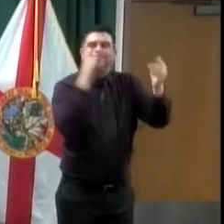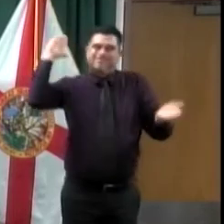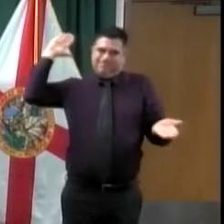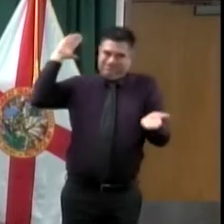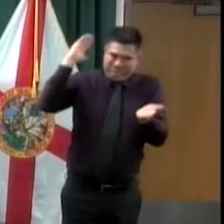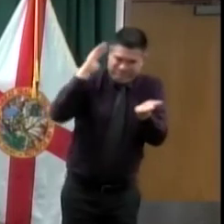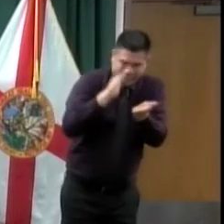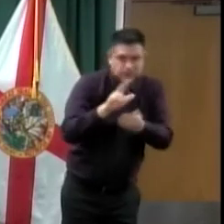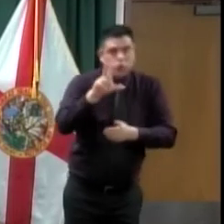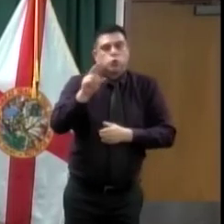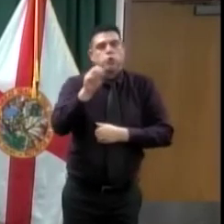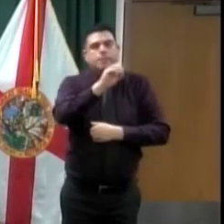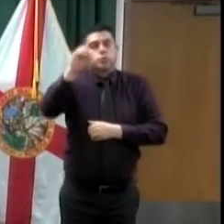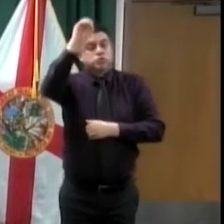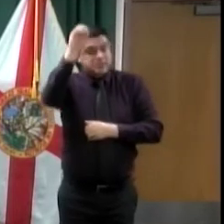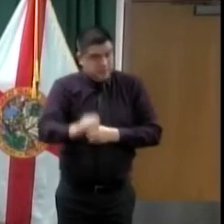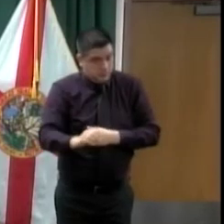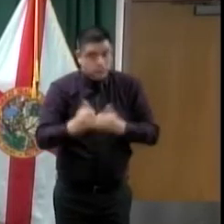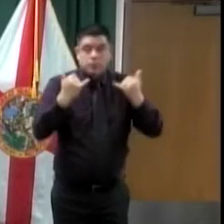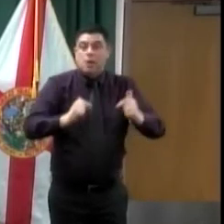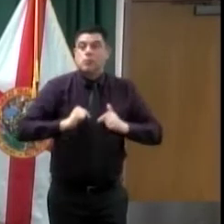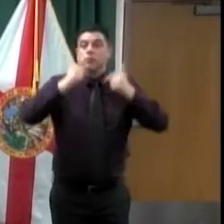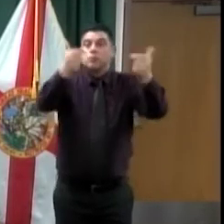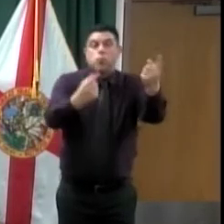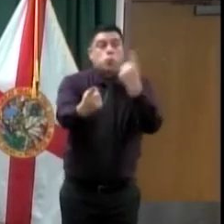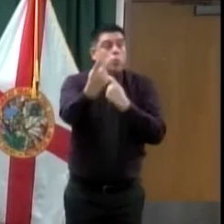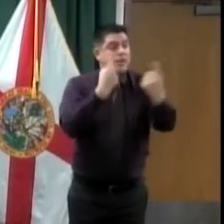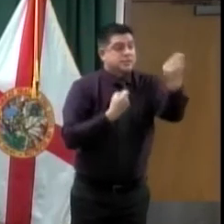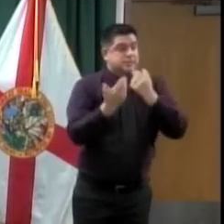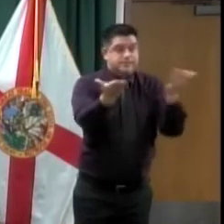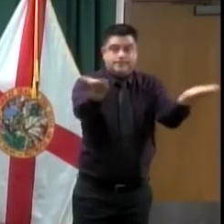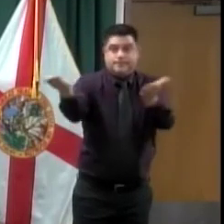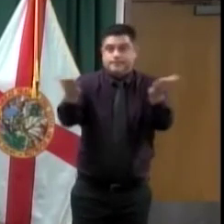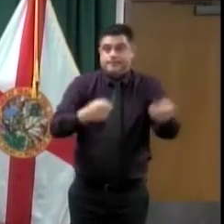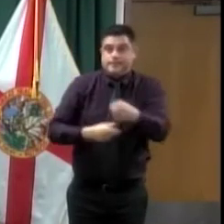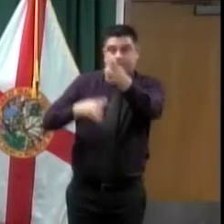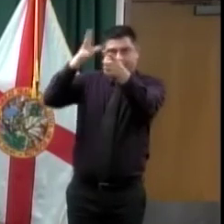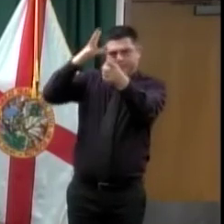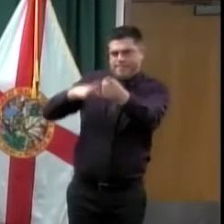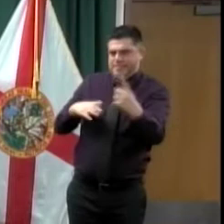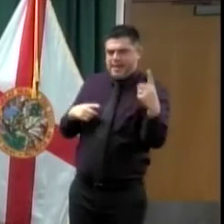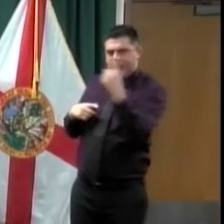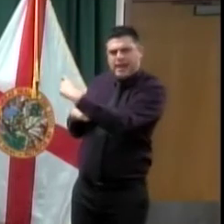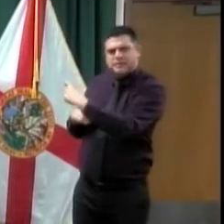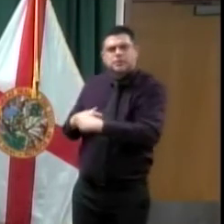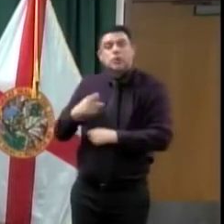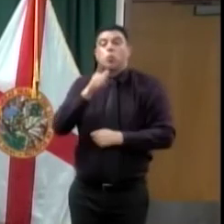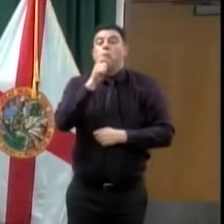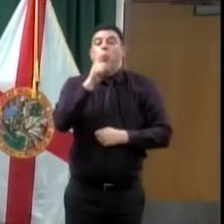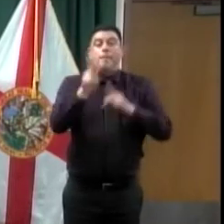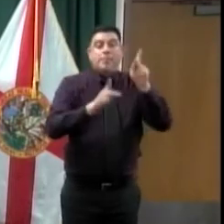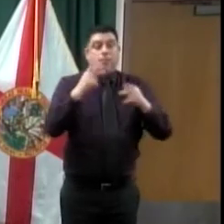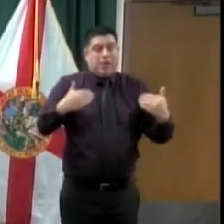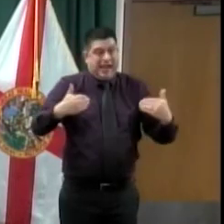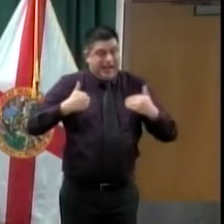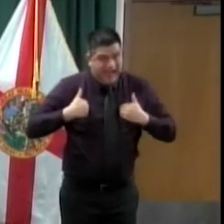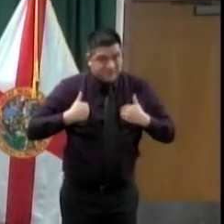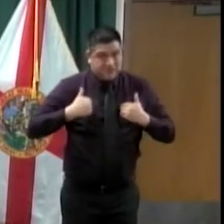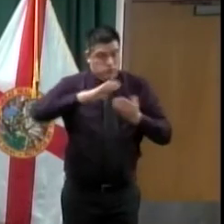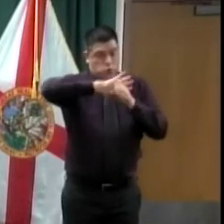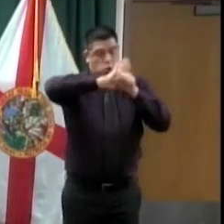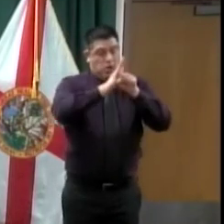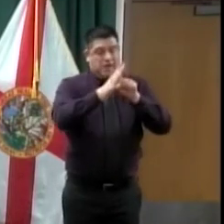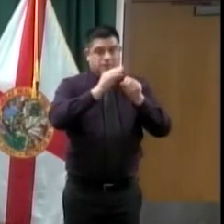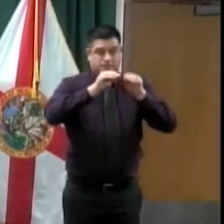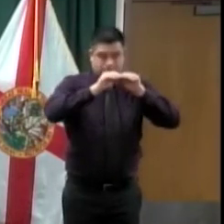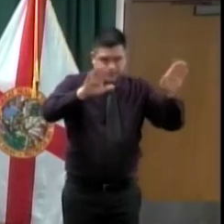up any questions. Alan, with the numbers for the COVID-positive cases, you mentioned some have been cleared. Do those numbers